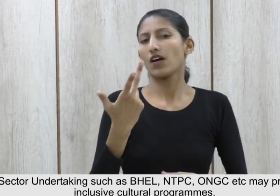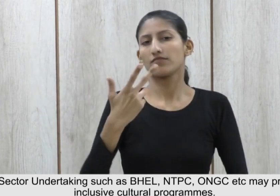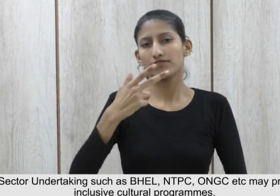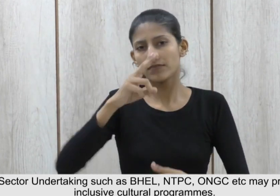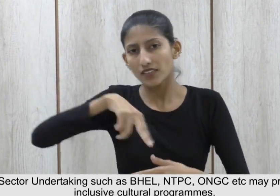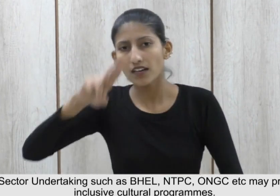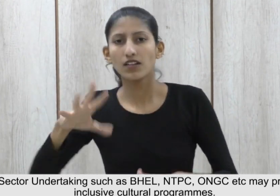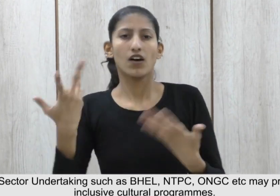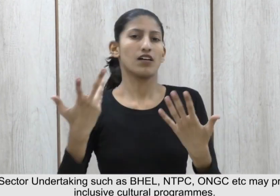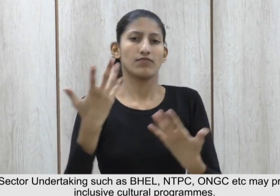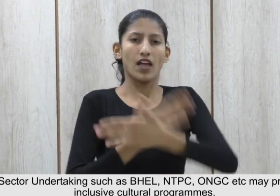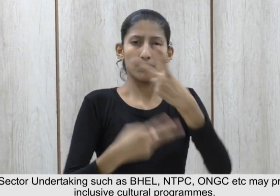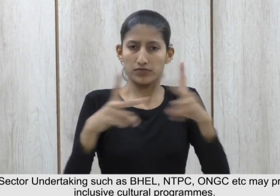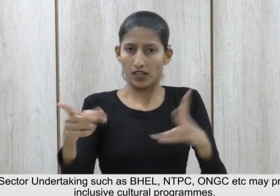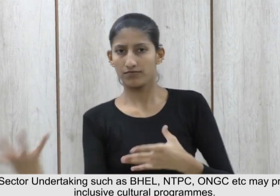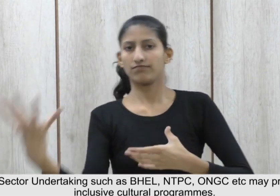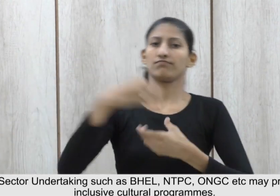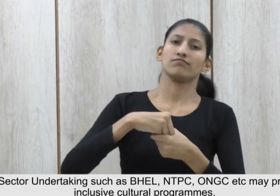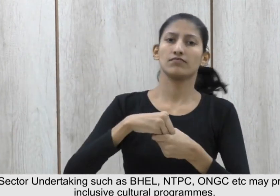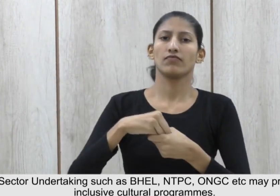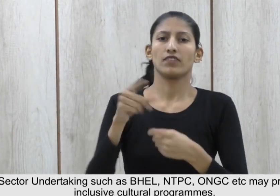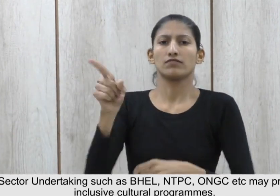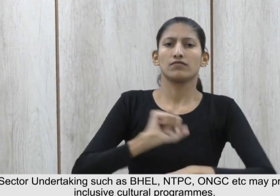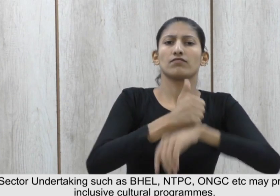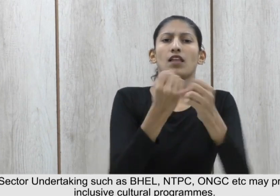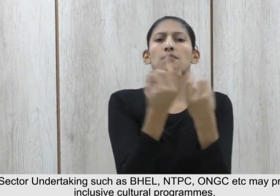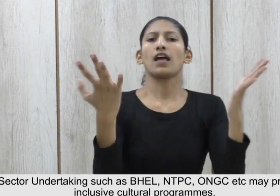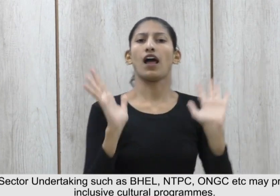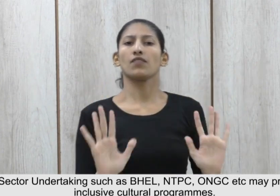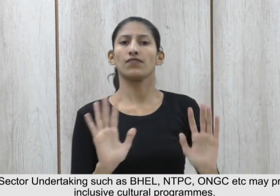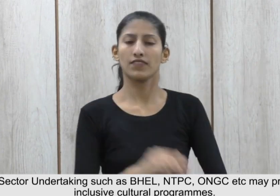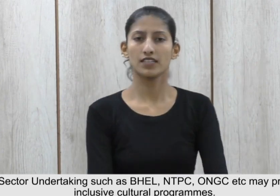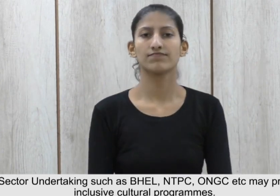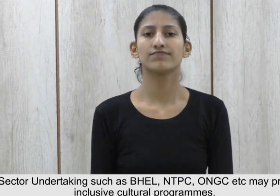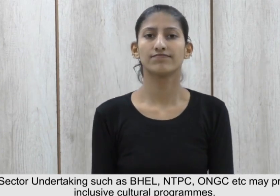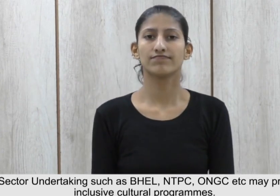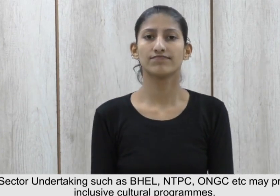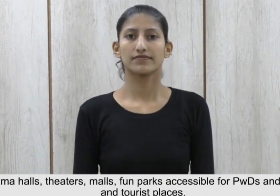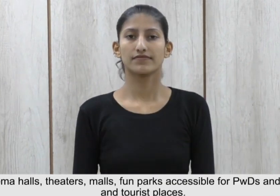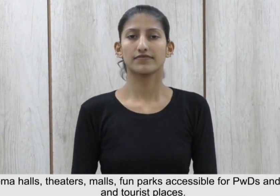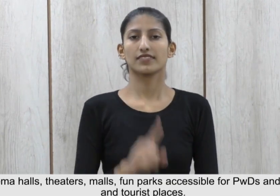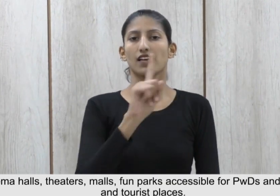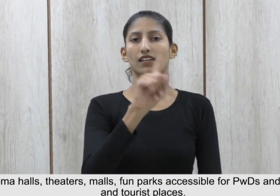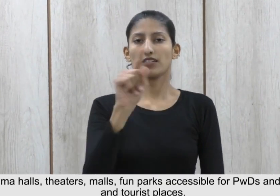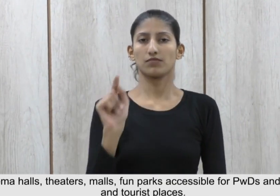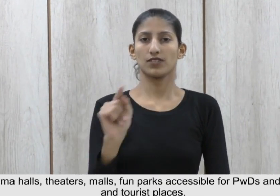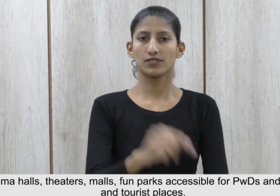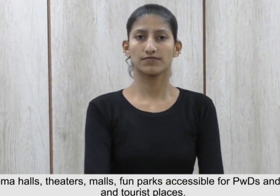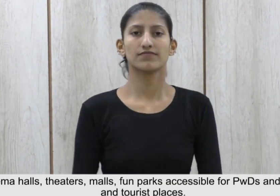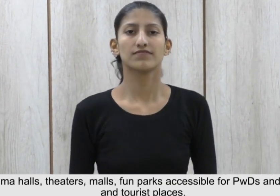.1.